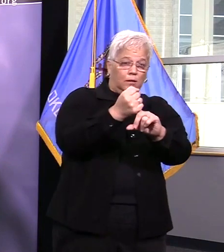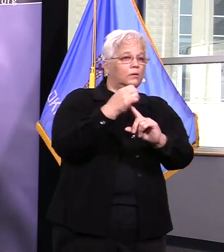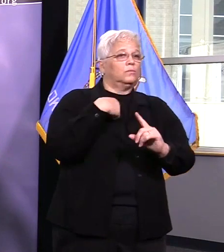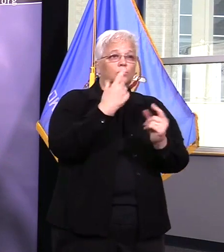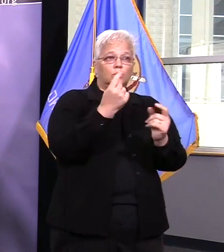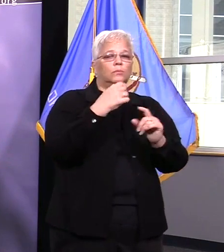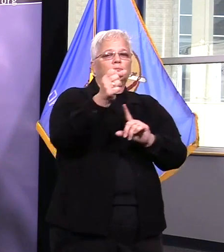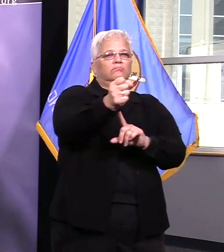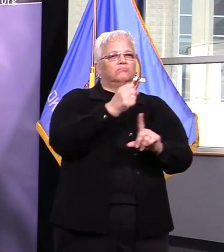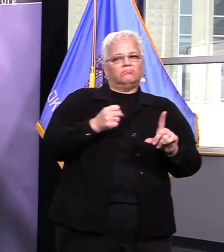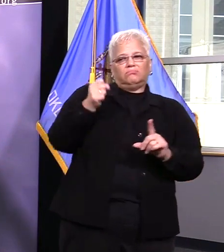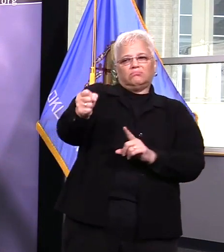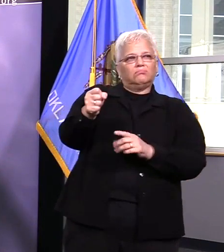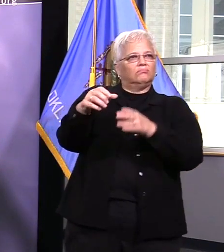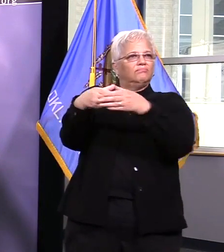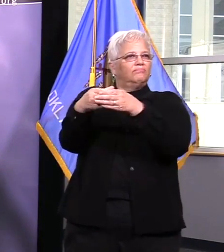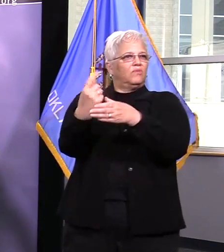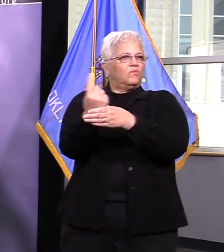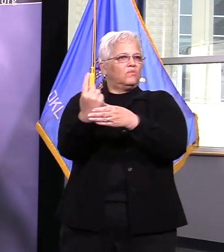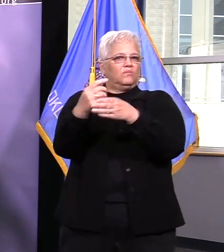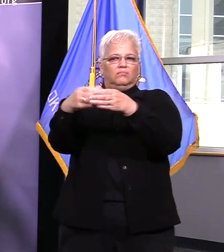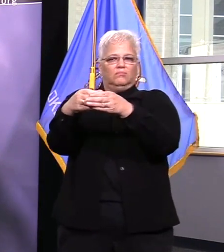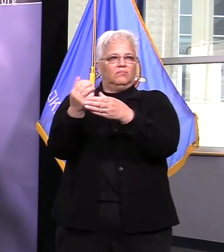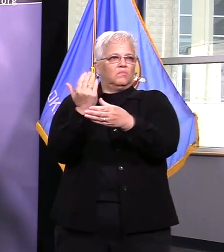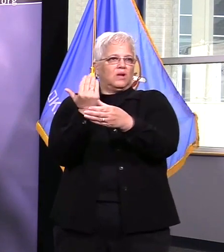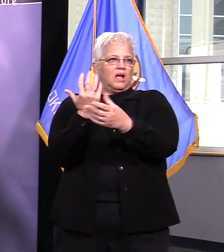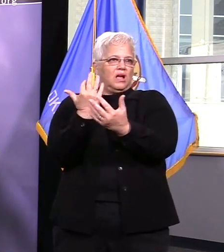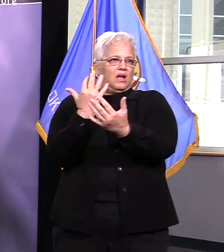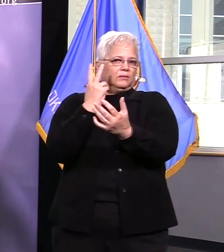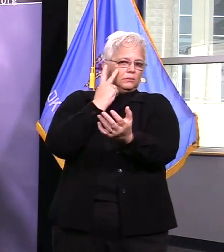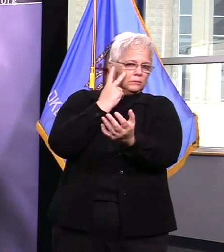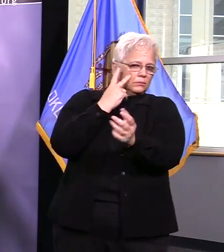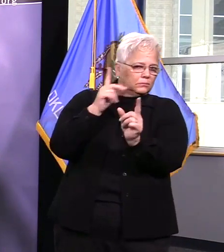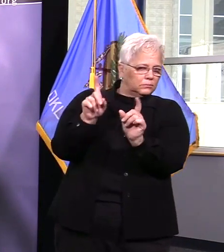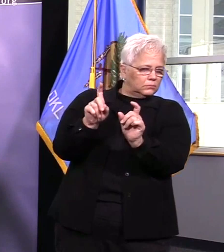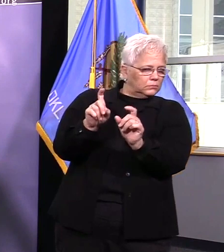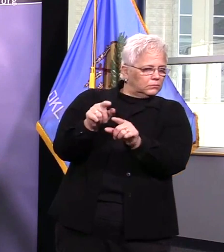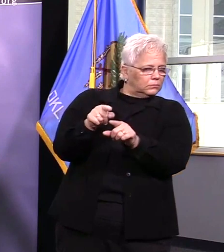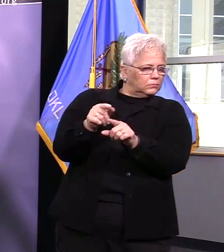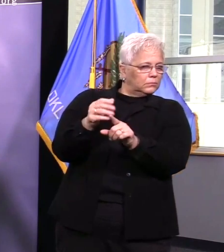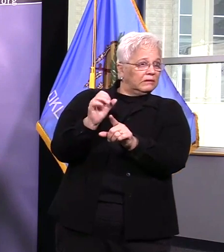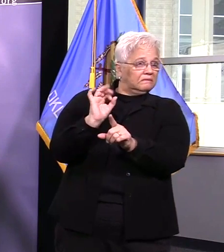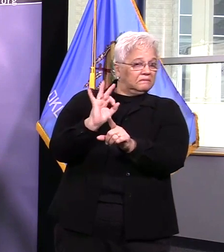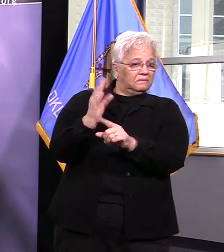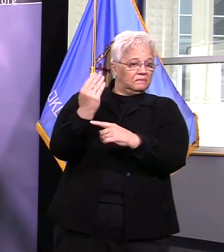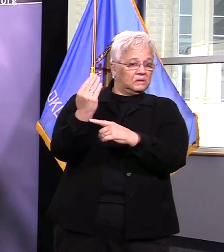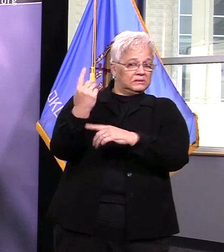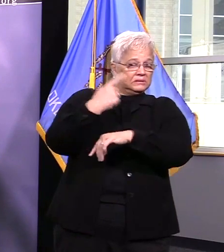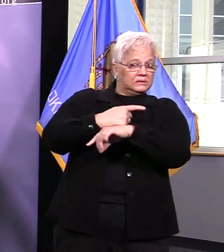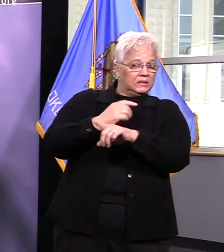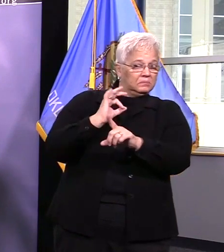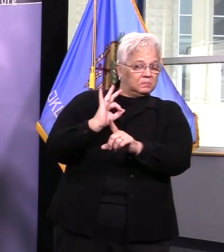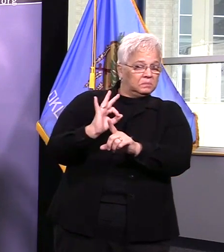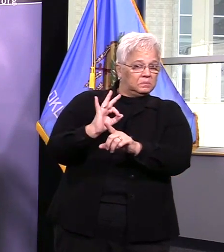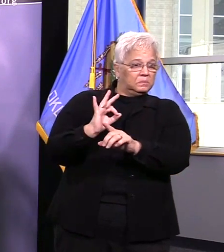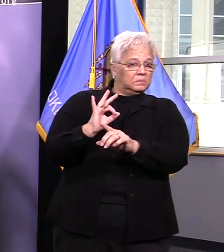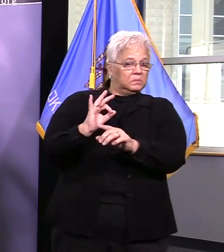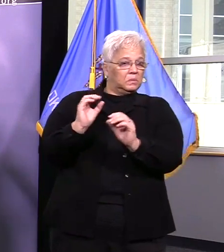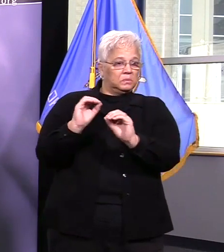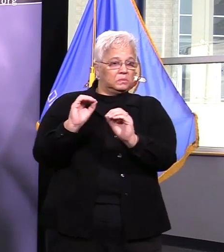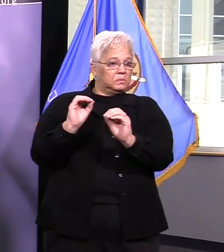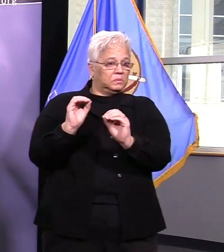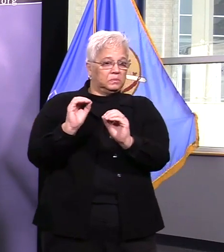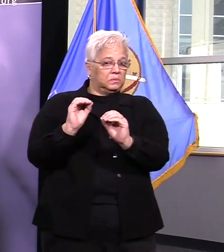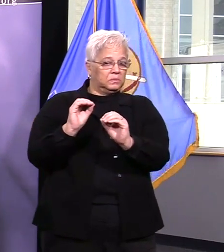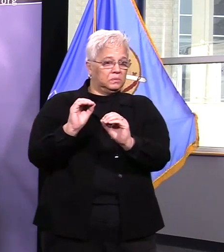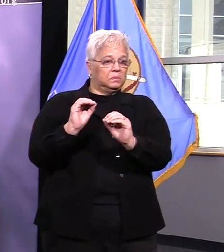privileges as other inmates but for the safety of our staff as well as our inmates they are kept in separate pods for the duration of that 14 days